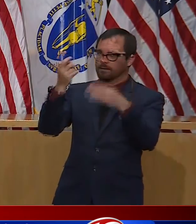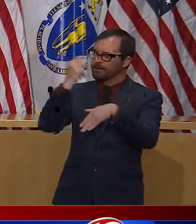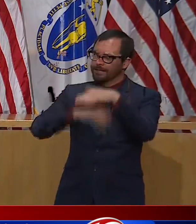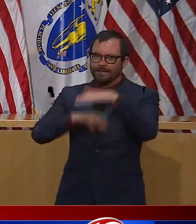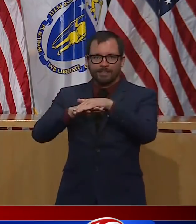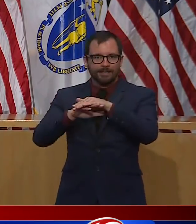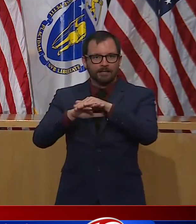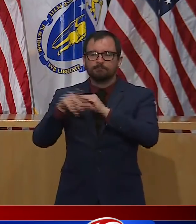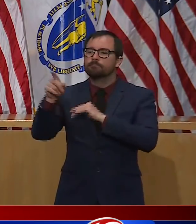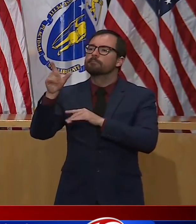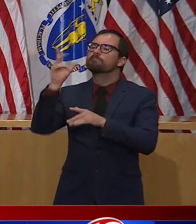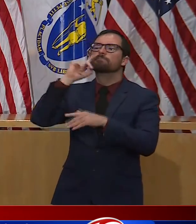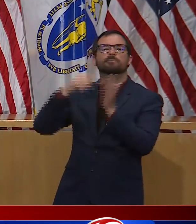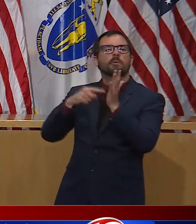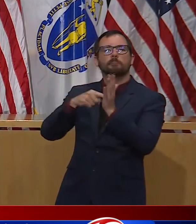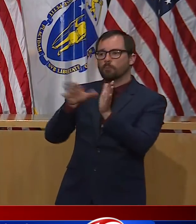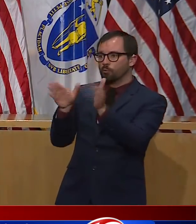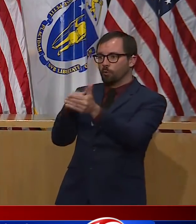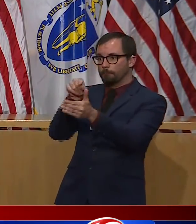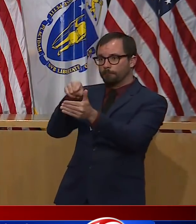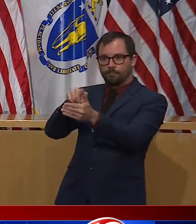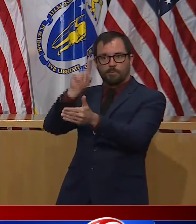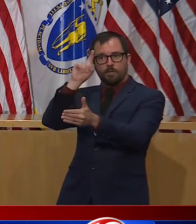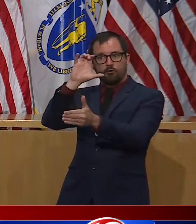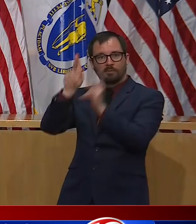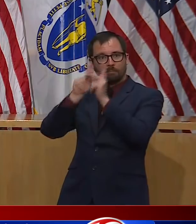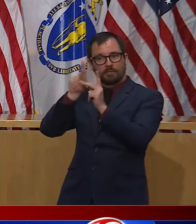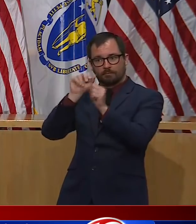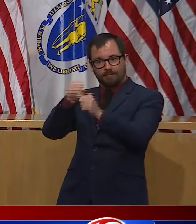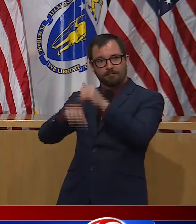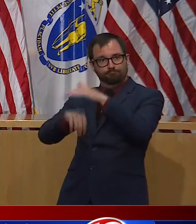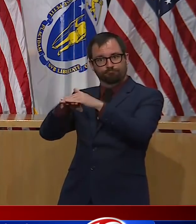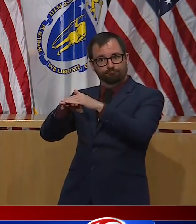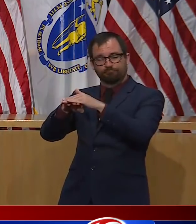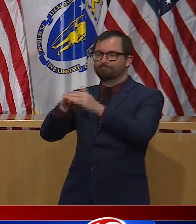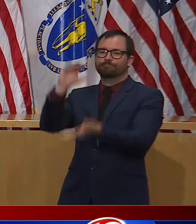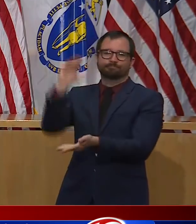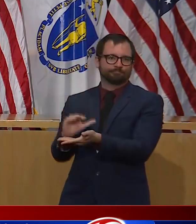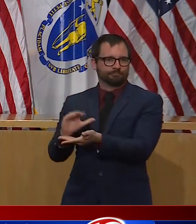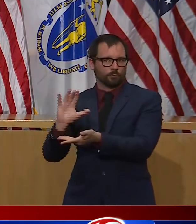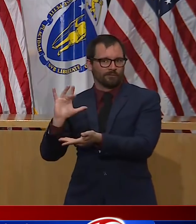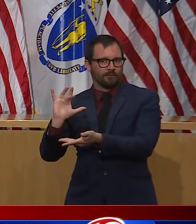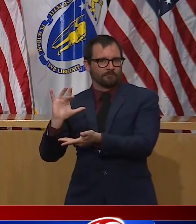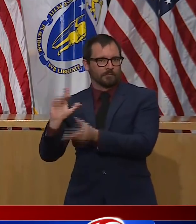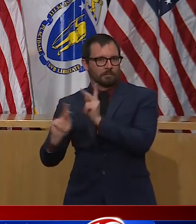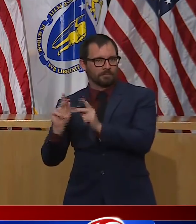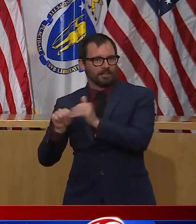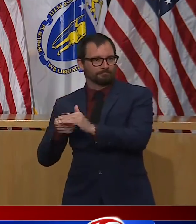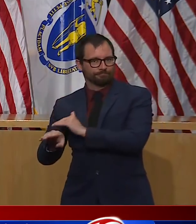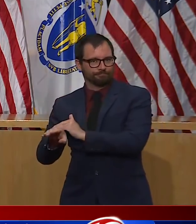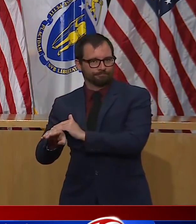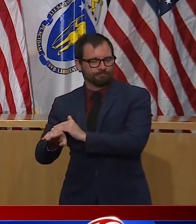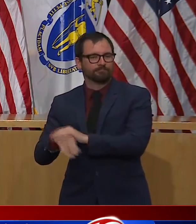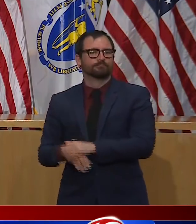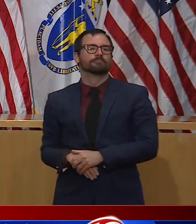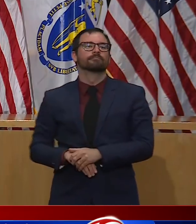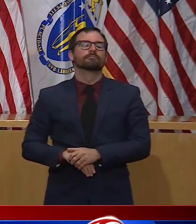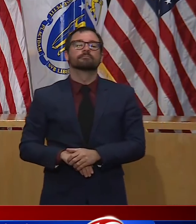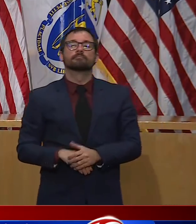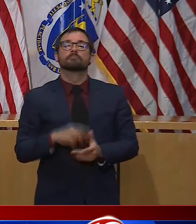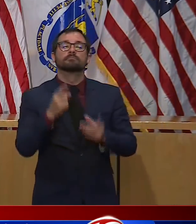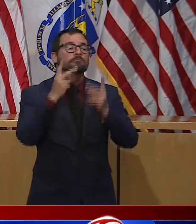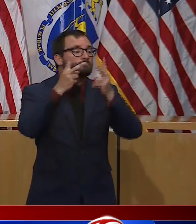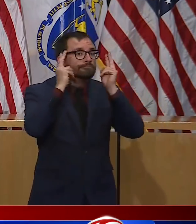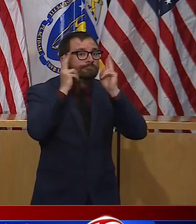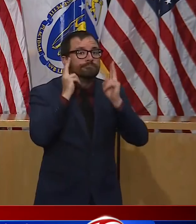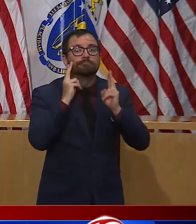as barbershops and hair salons may reopen, provided they follow the new rules in this report. Places of worship